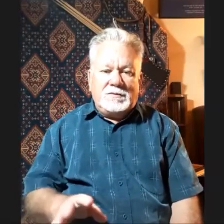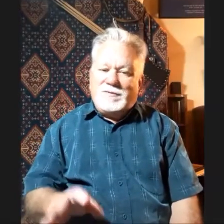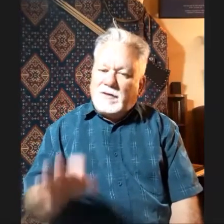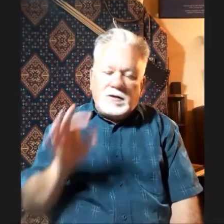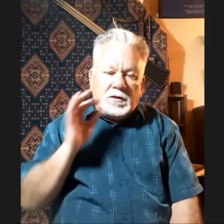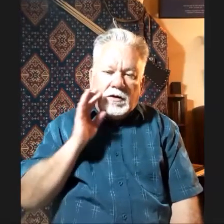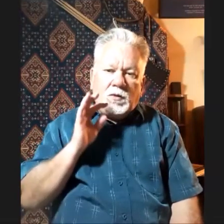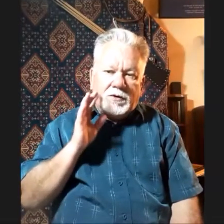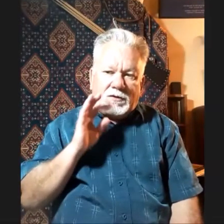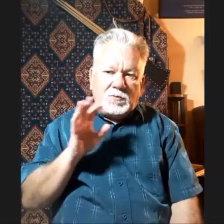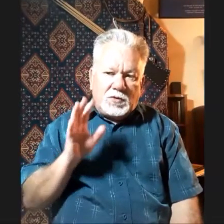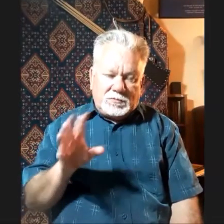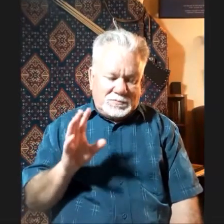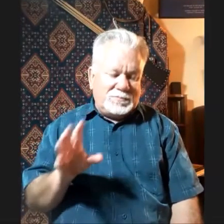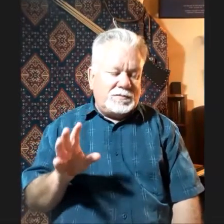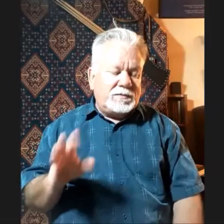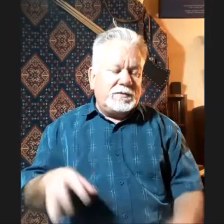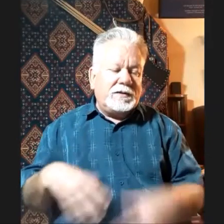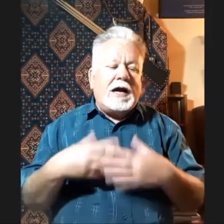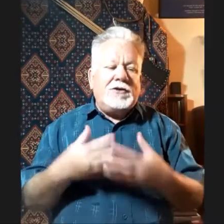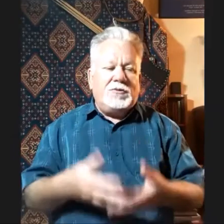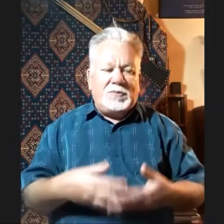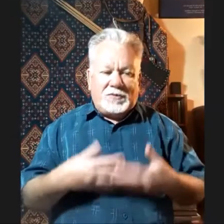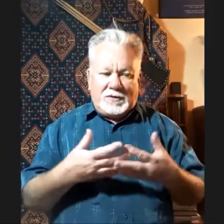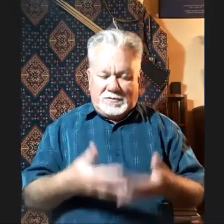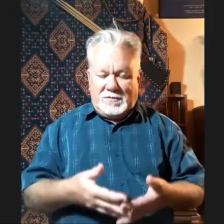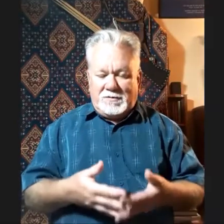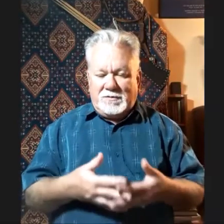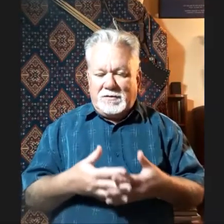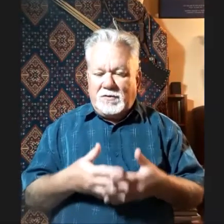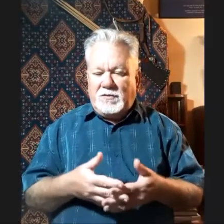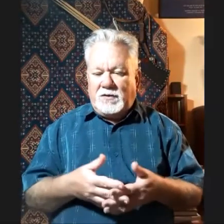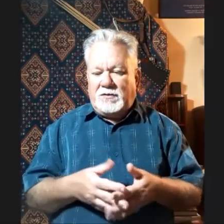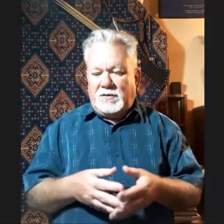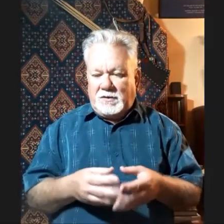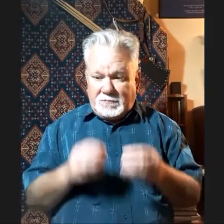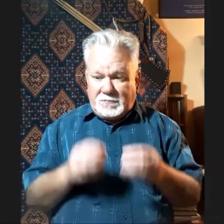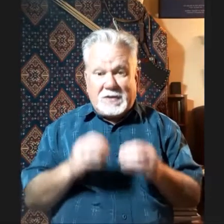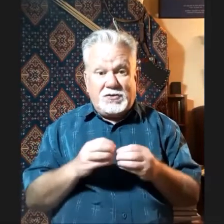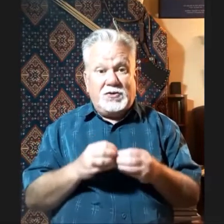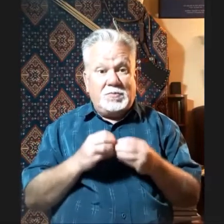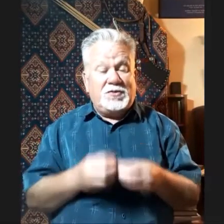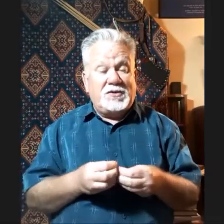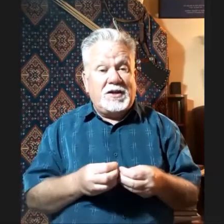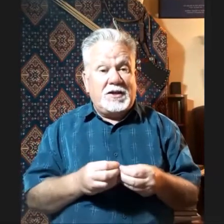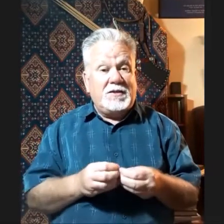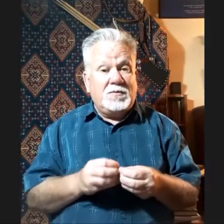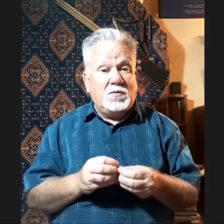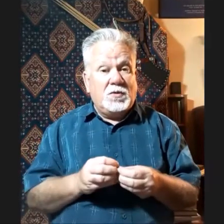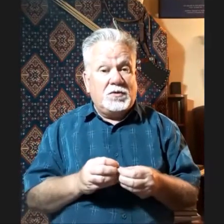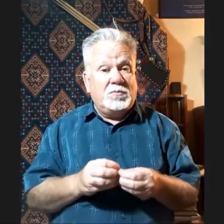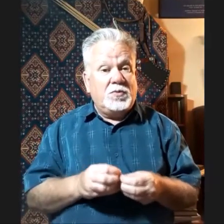And whereas I'm not 100% convinced that fast shooting per se was important,